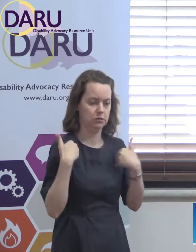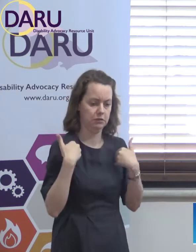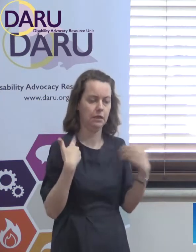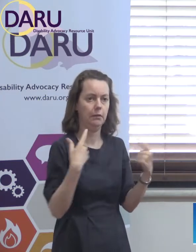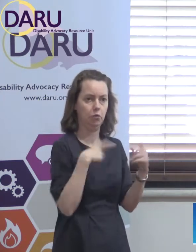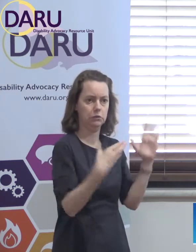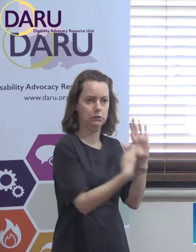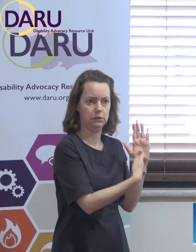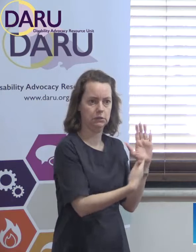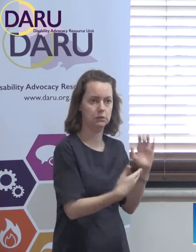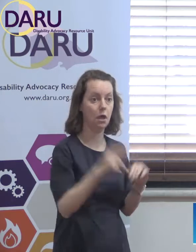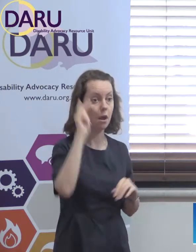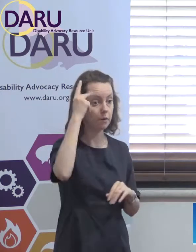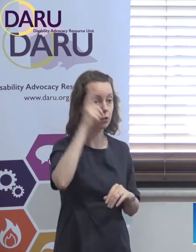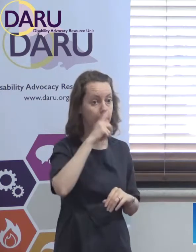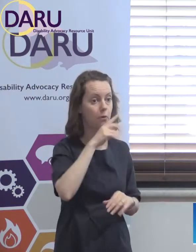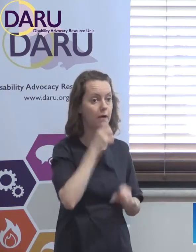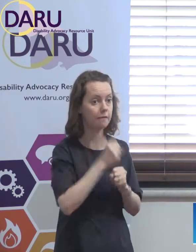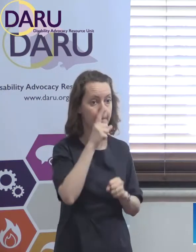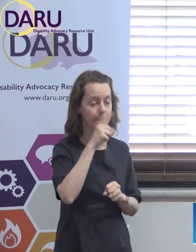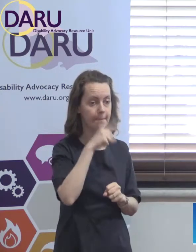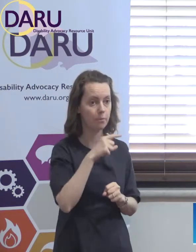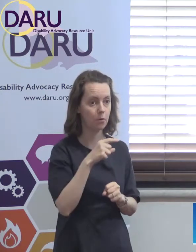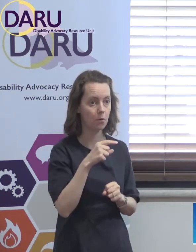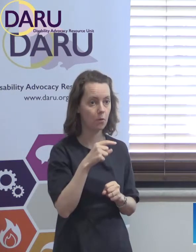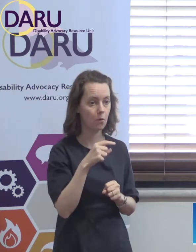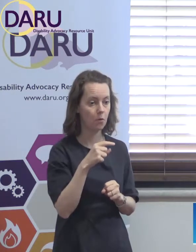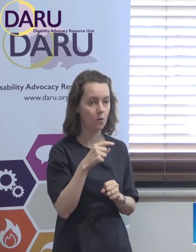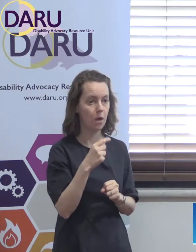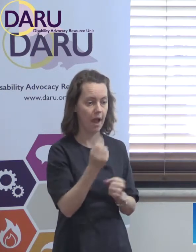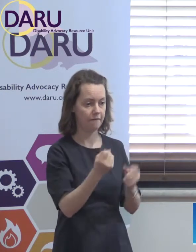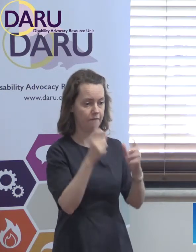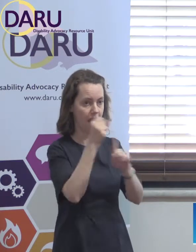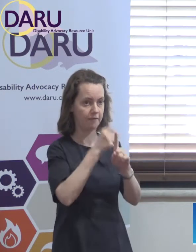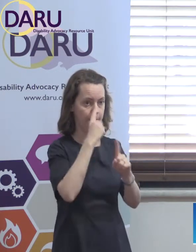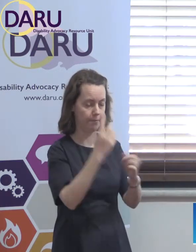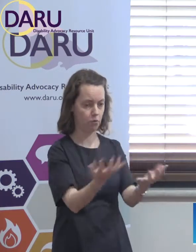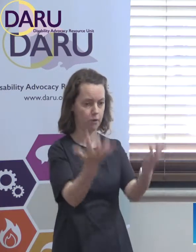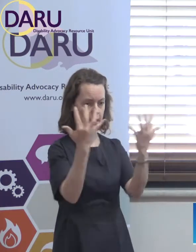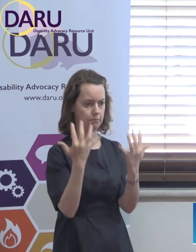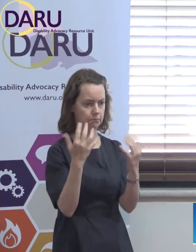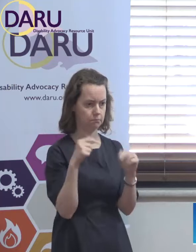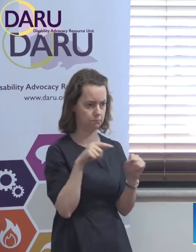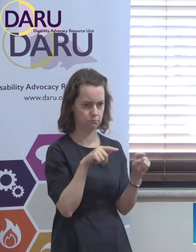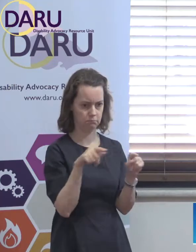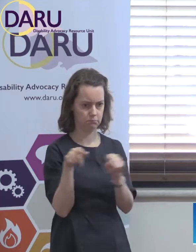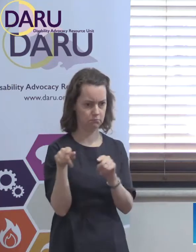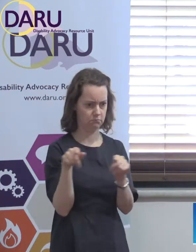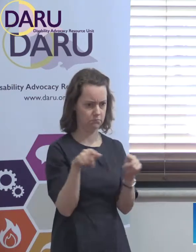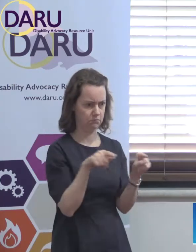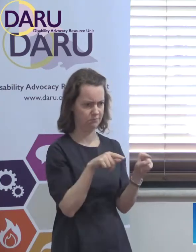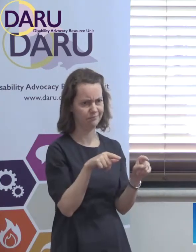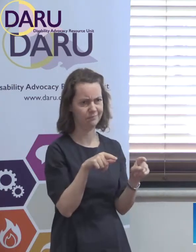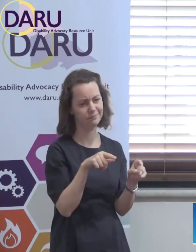a politician's perspective, when they get a group of advocates to come and talk to them, they think it's a bit